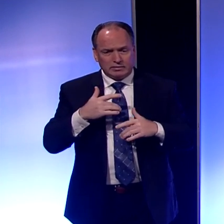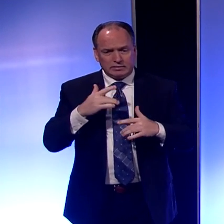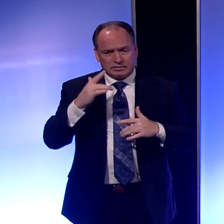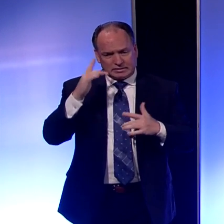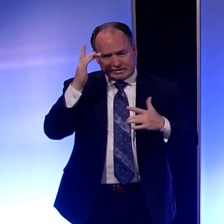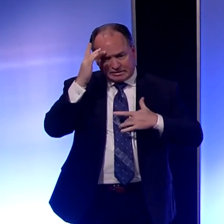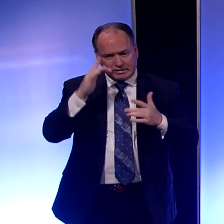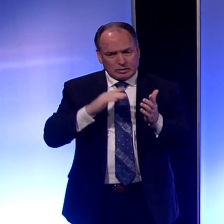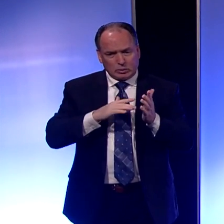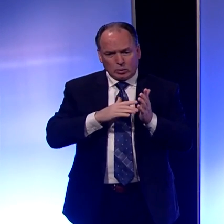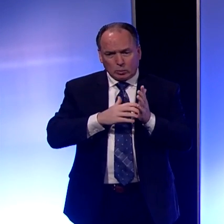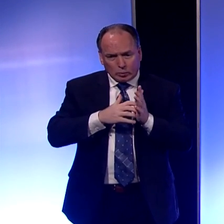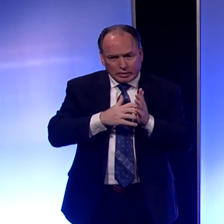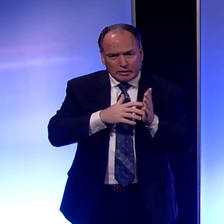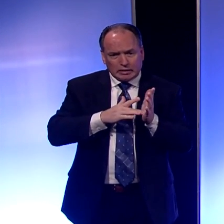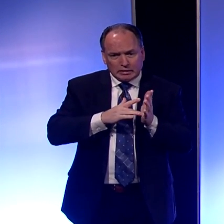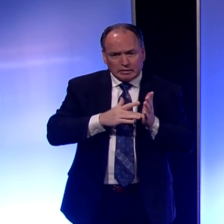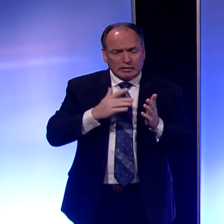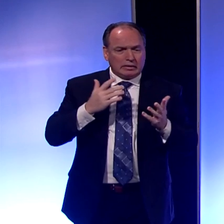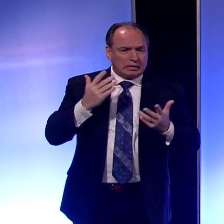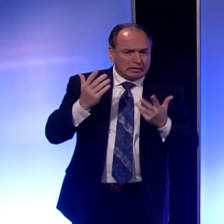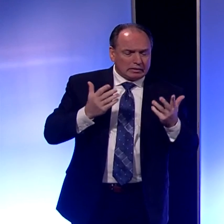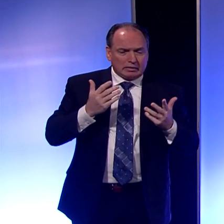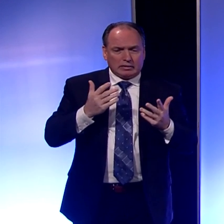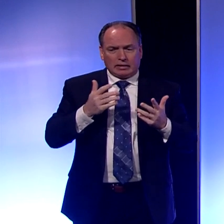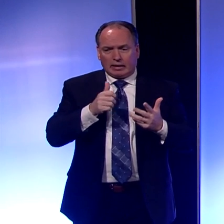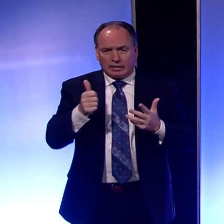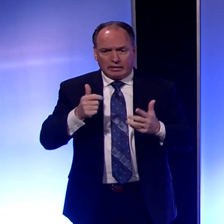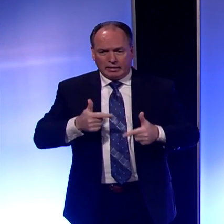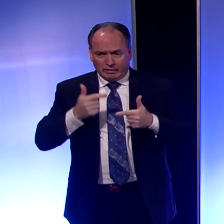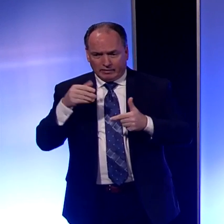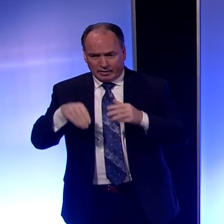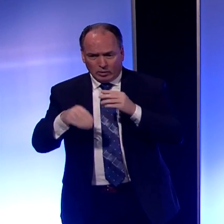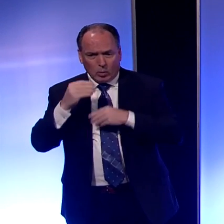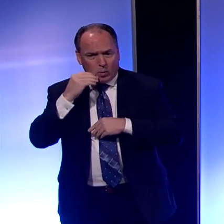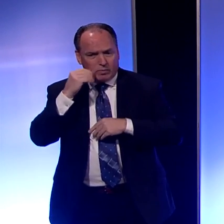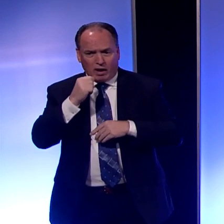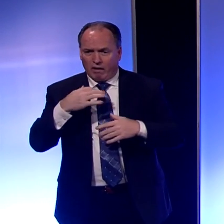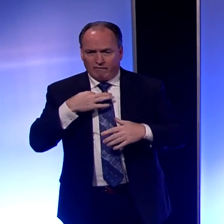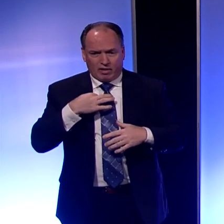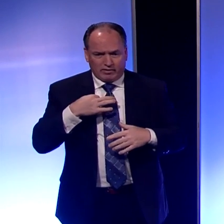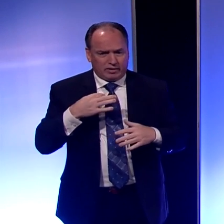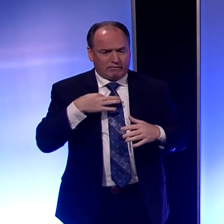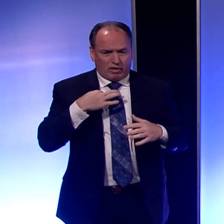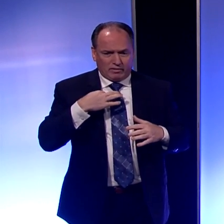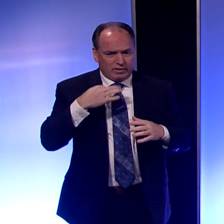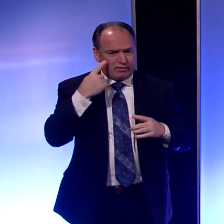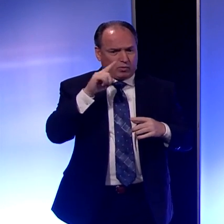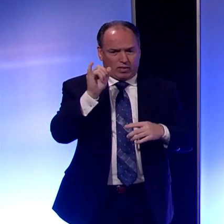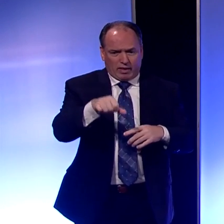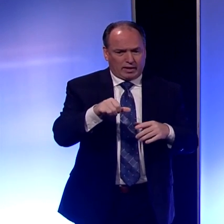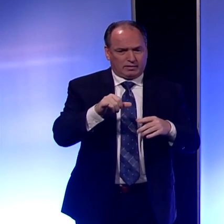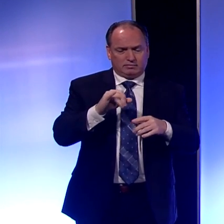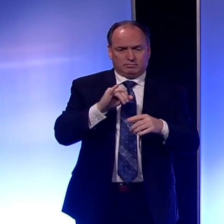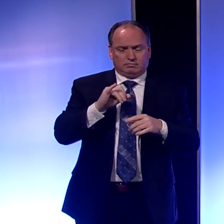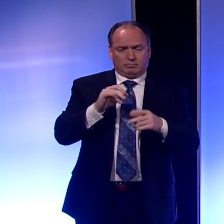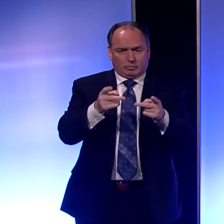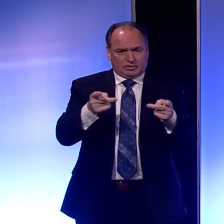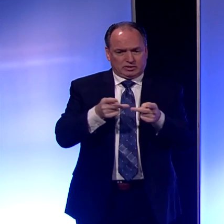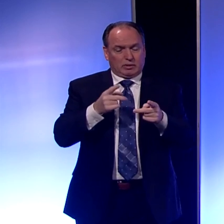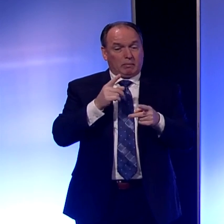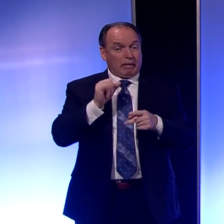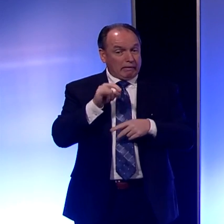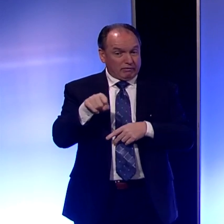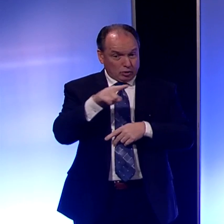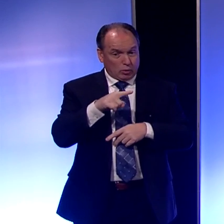lives in a home with someone with an underlying health problem, not volunteer in this manner. But if you're healthy